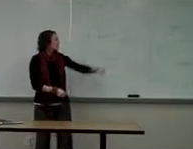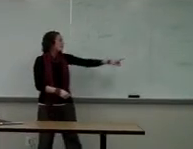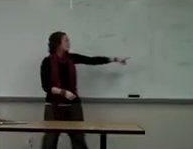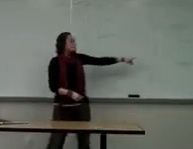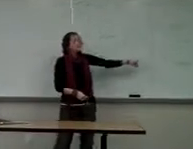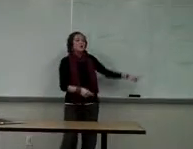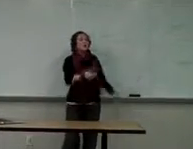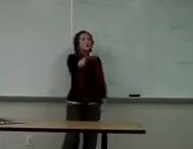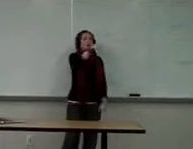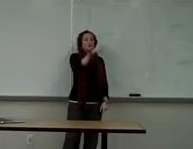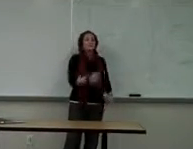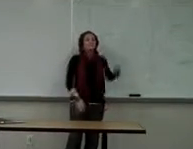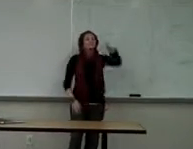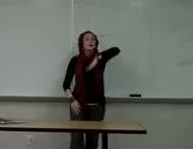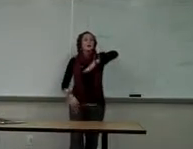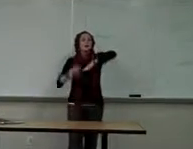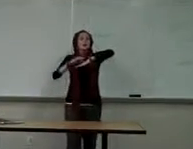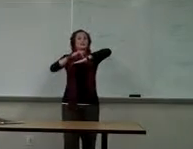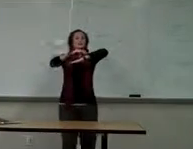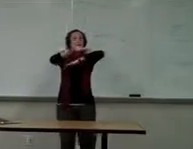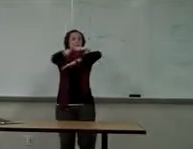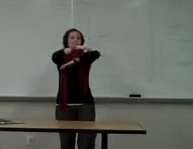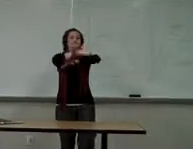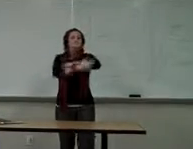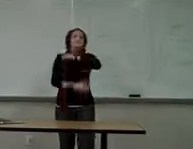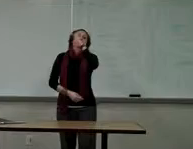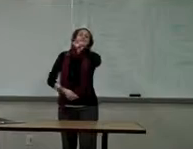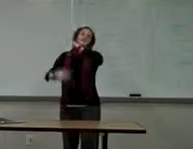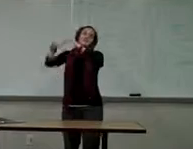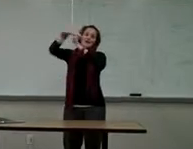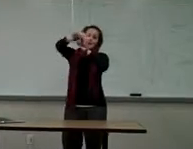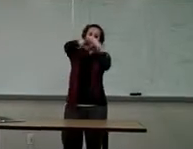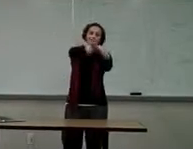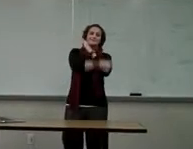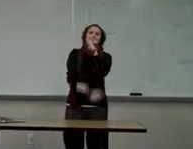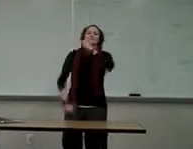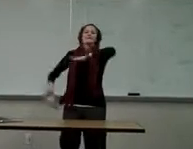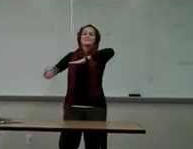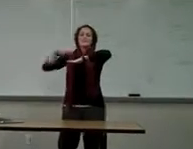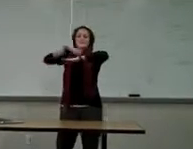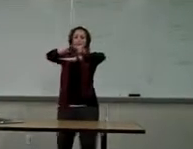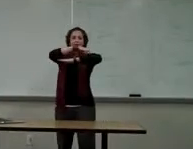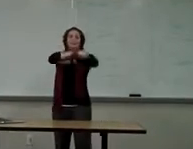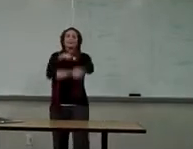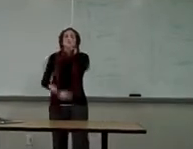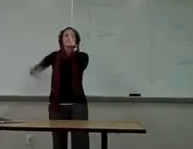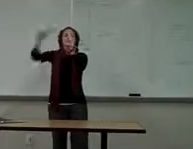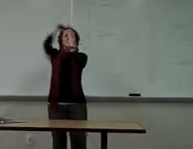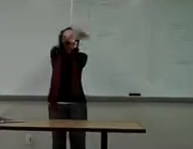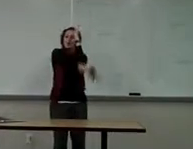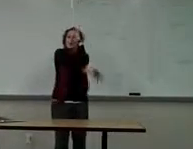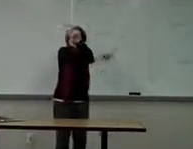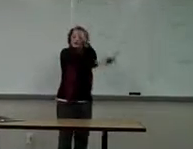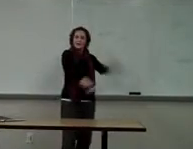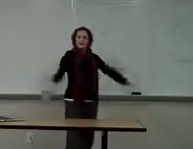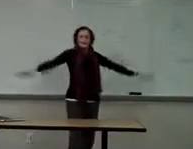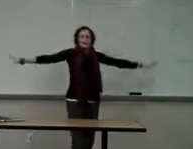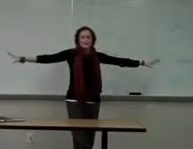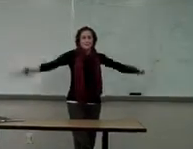I'm going to point to a slope, and then you're going to tell me, is it positive? Is it negative, is it zero, or is it undefined?